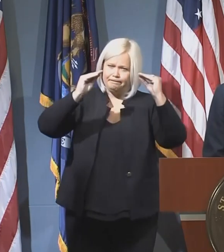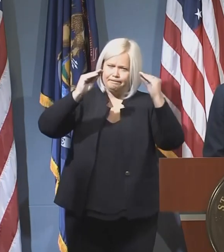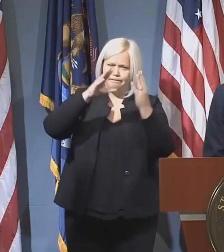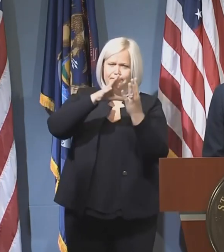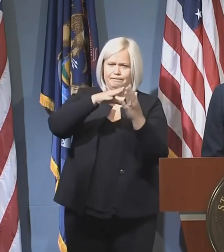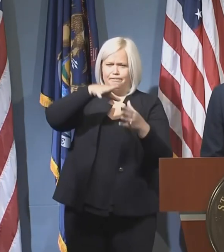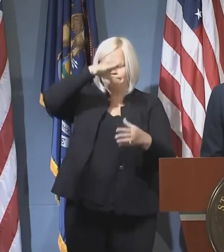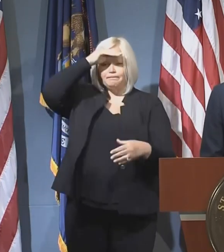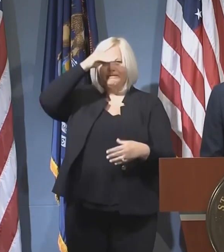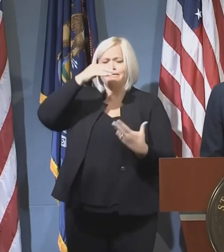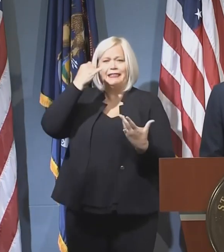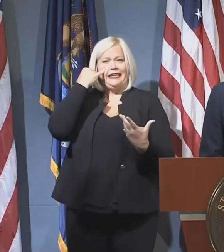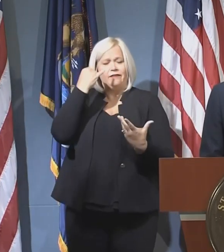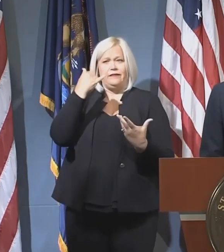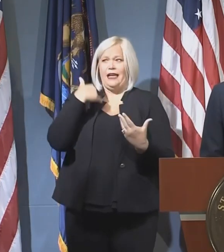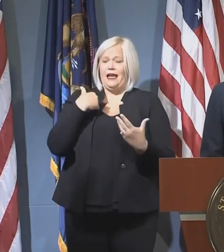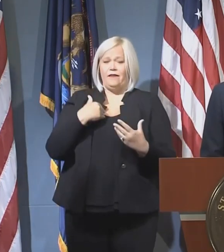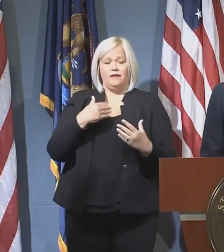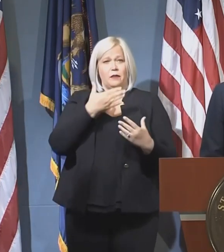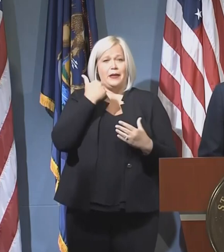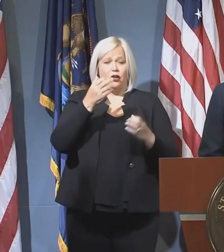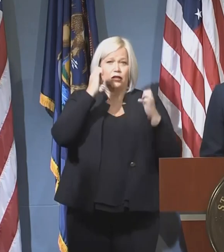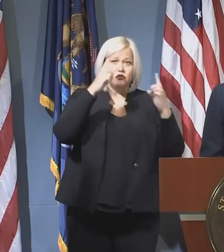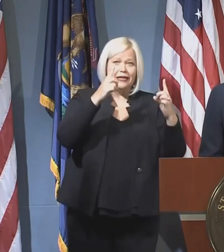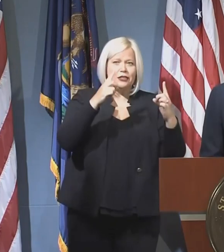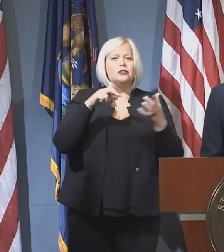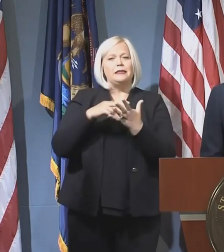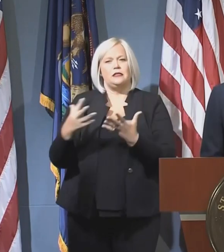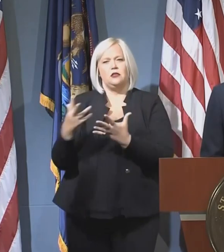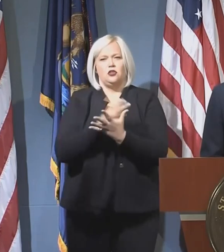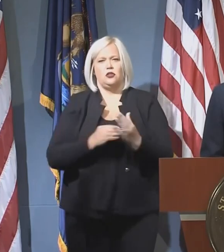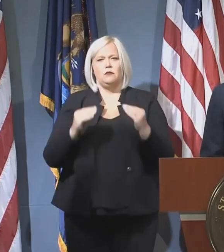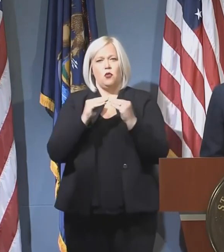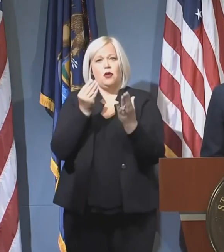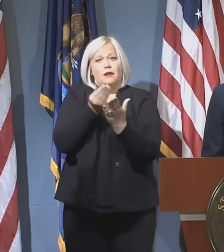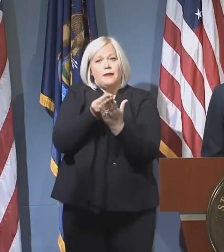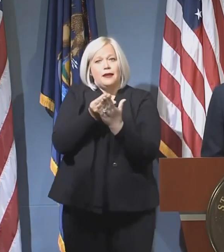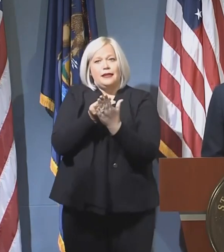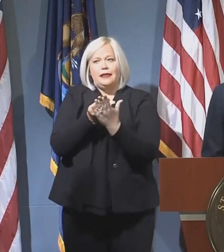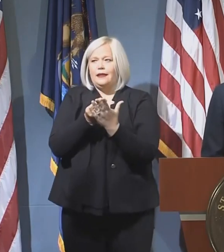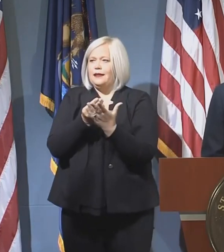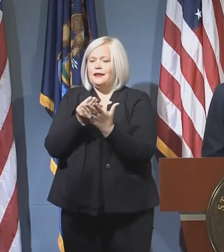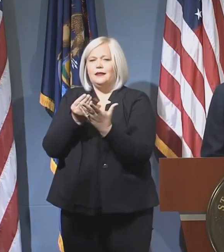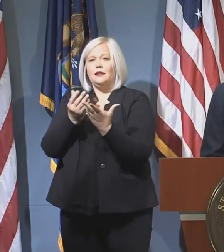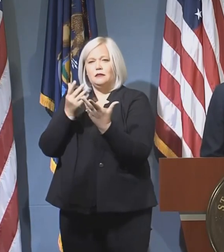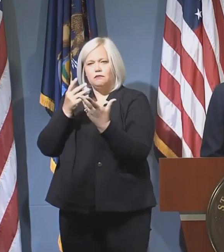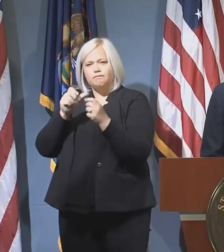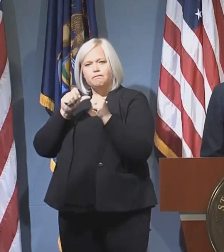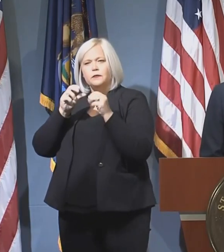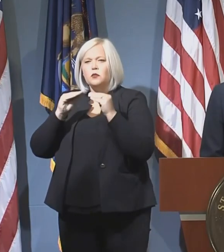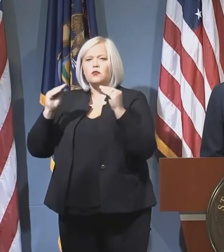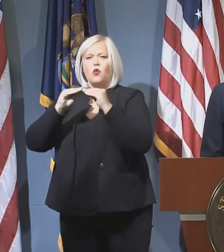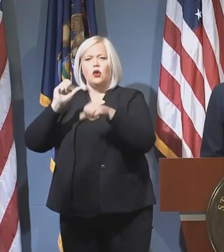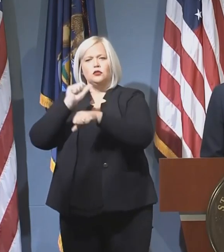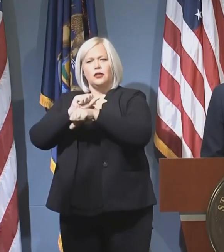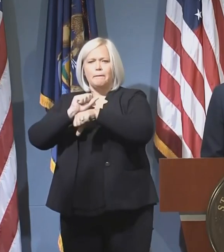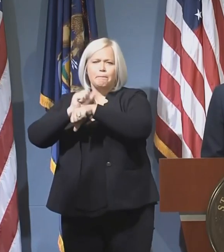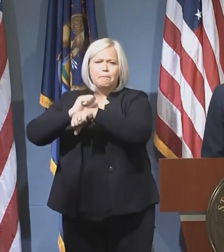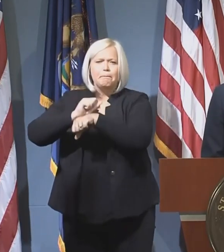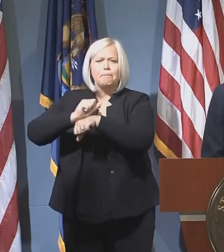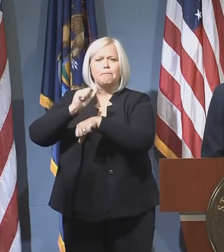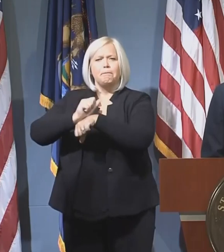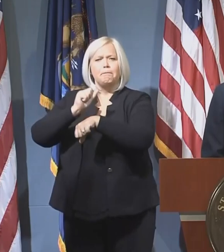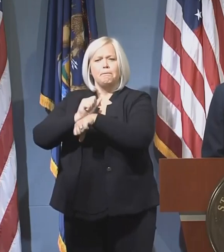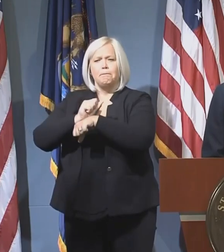education earn more money. They're less exposed to unemployment or recession. They're less exposed to changes in our